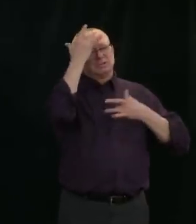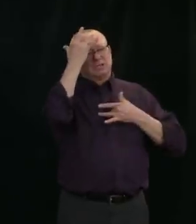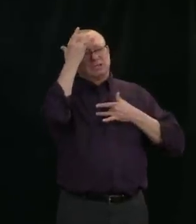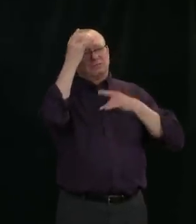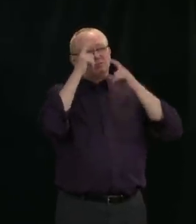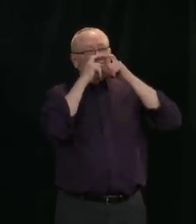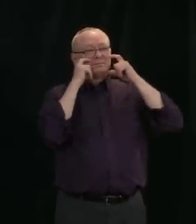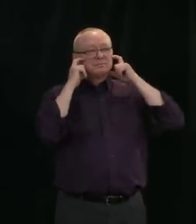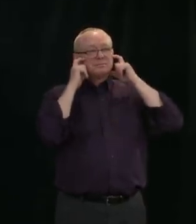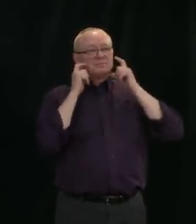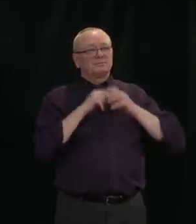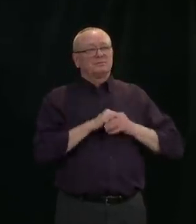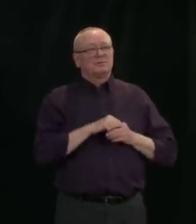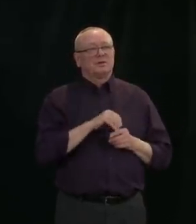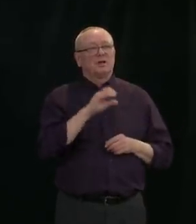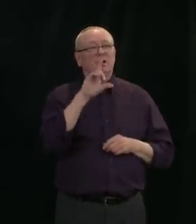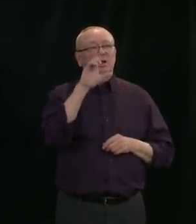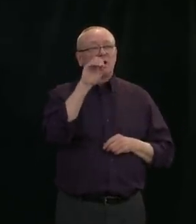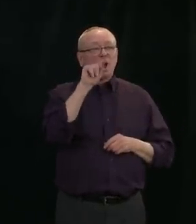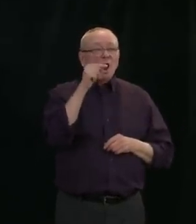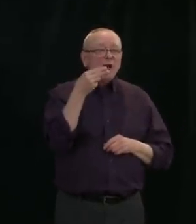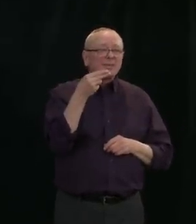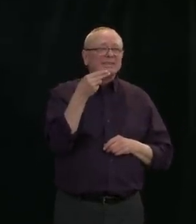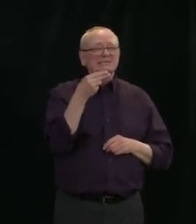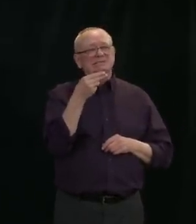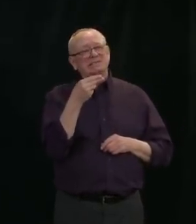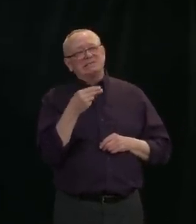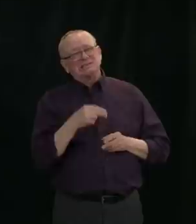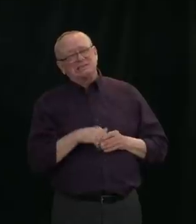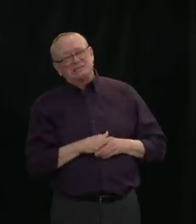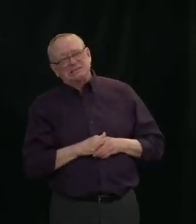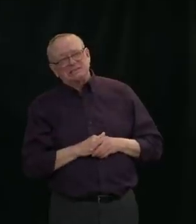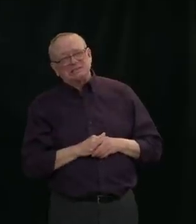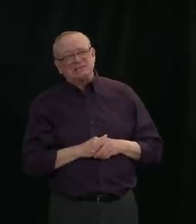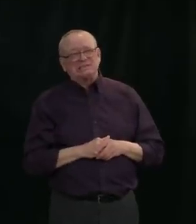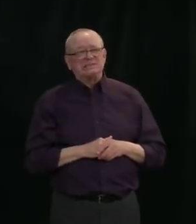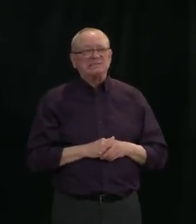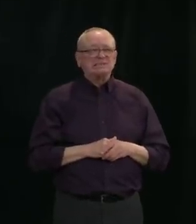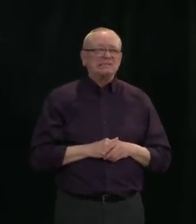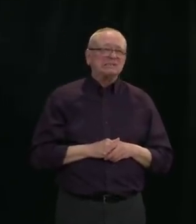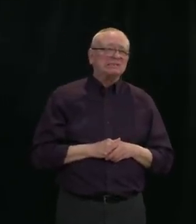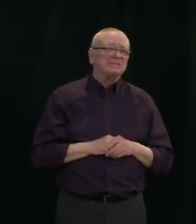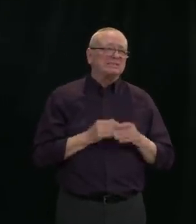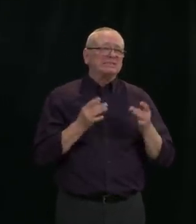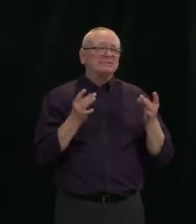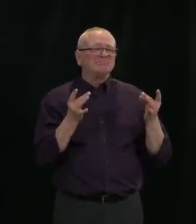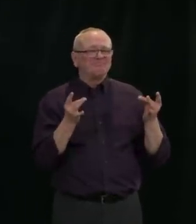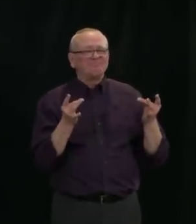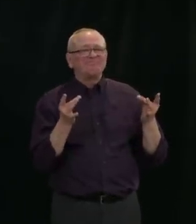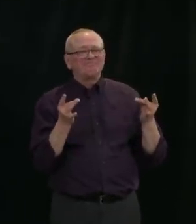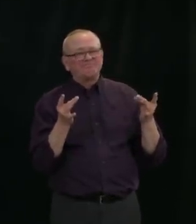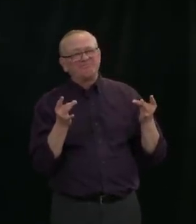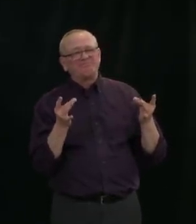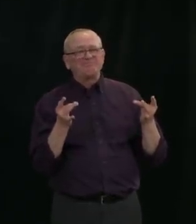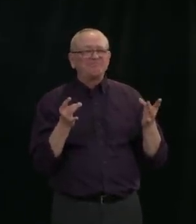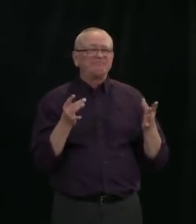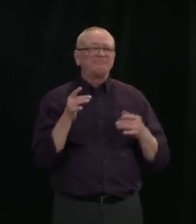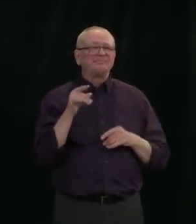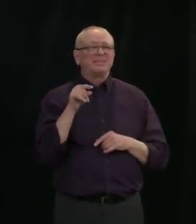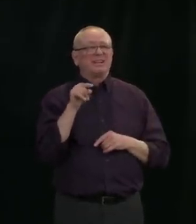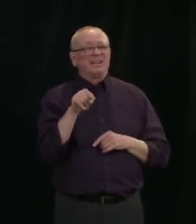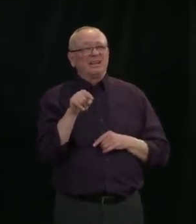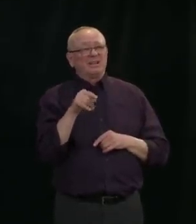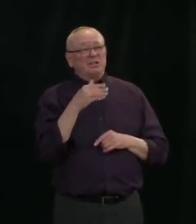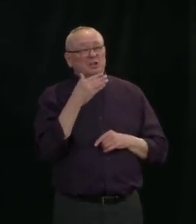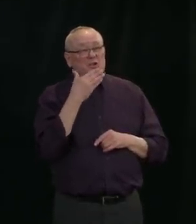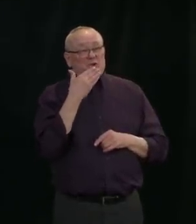I've just seen our provincial summary of evidence. The challenge with cloth masks is understanding whether those cloth masks do as good a job